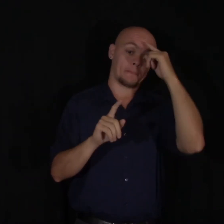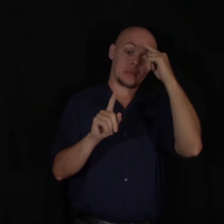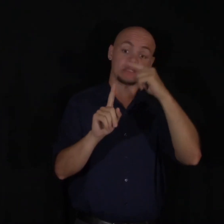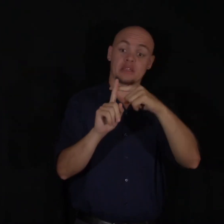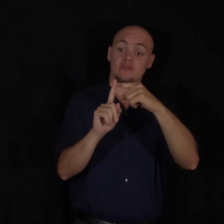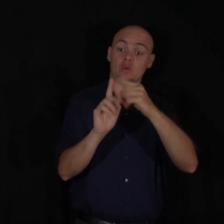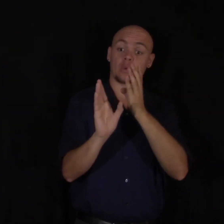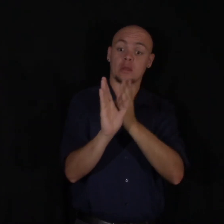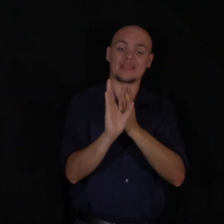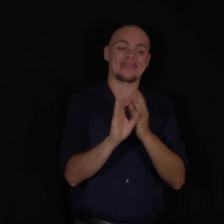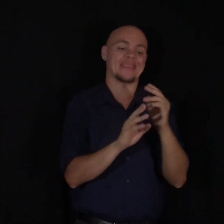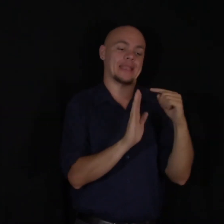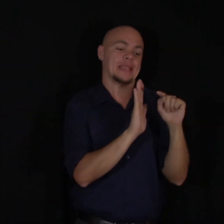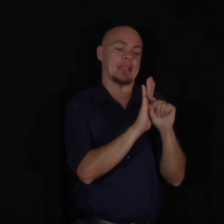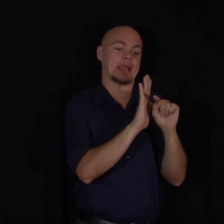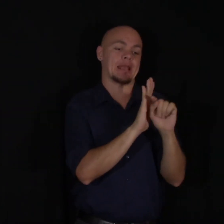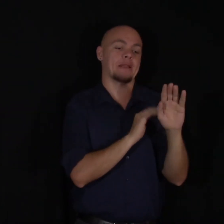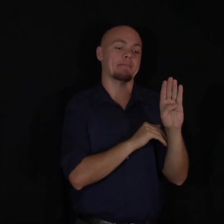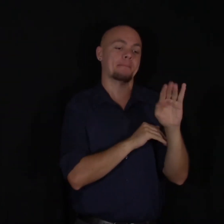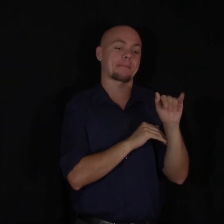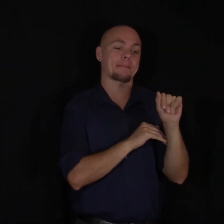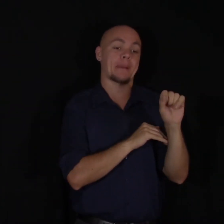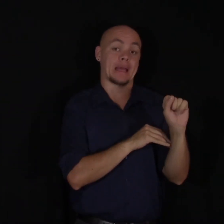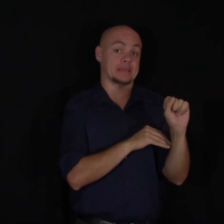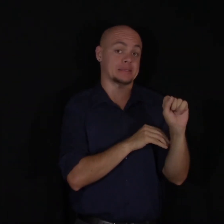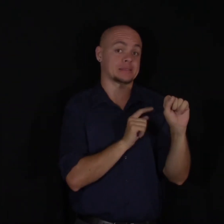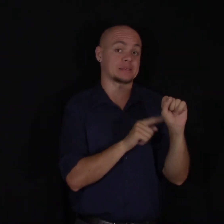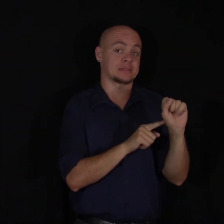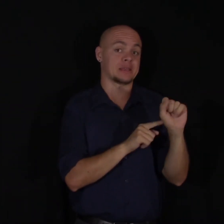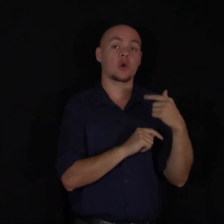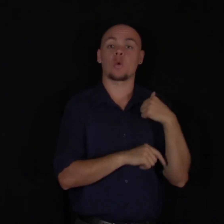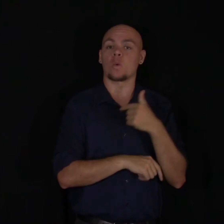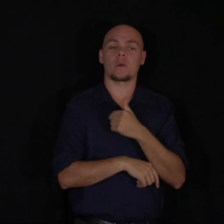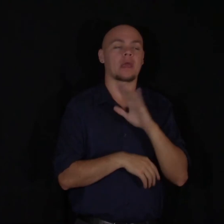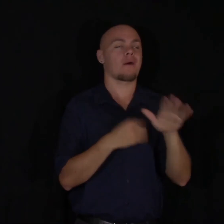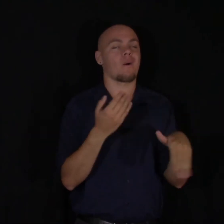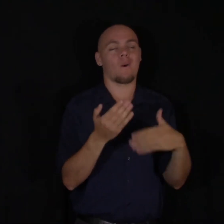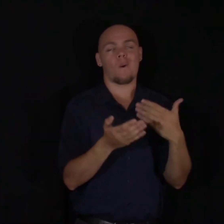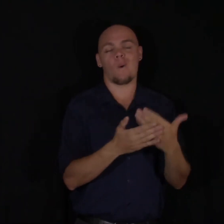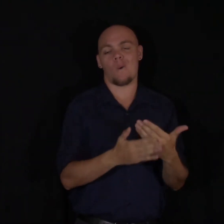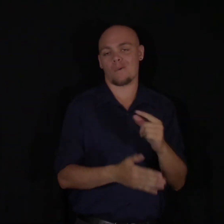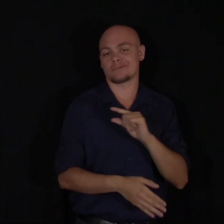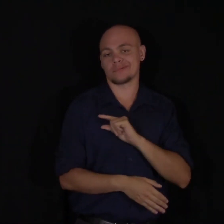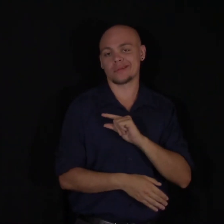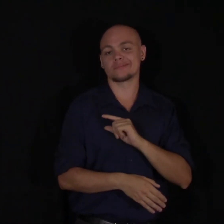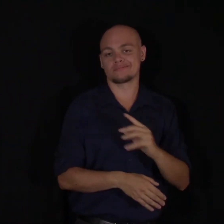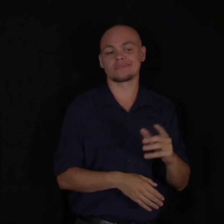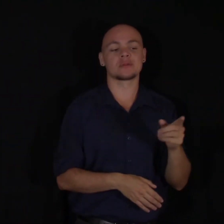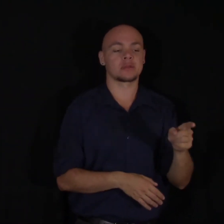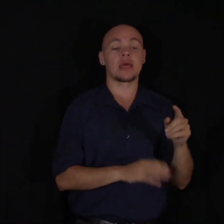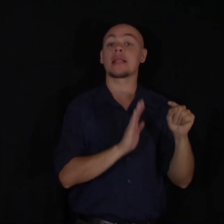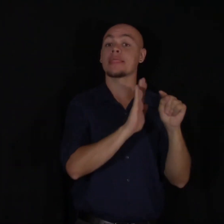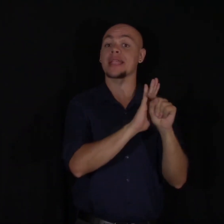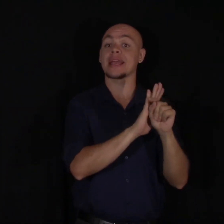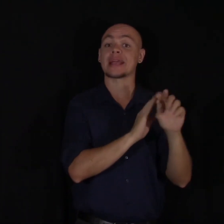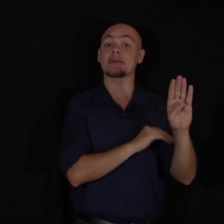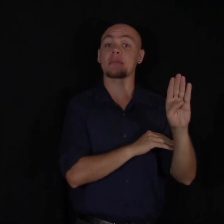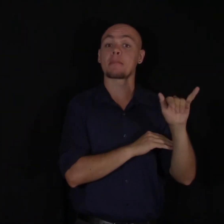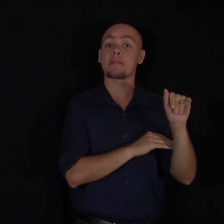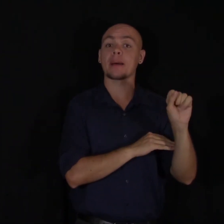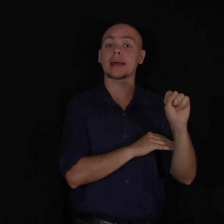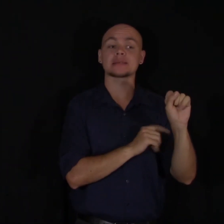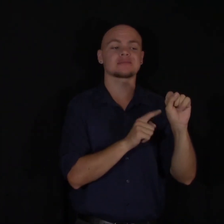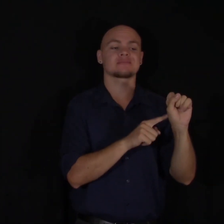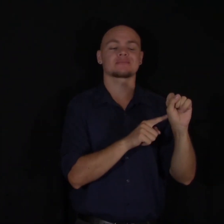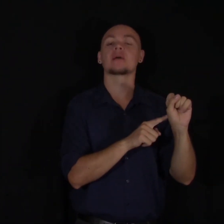the negativity bias. This is an issue we are all guilty of facing. The negativity bias is basically